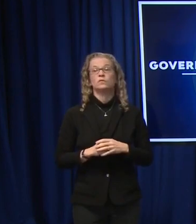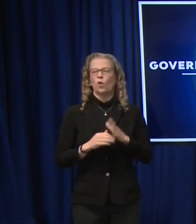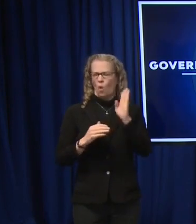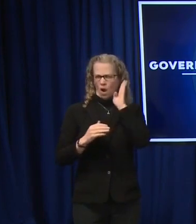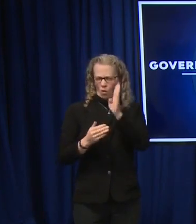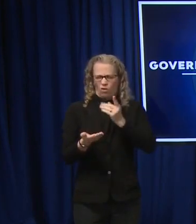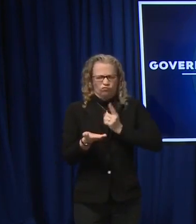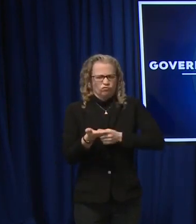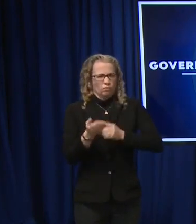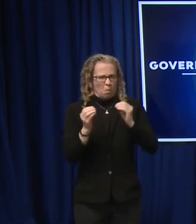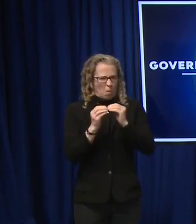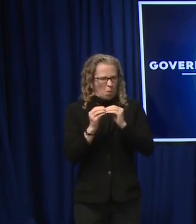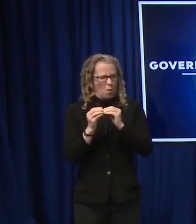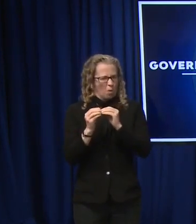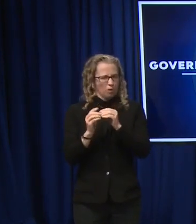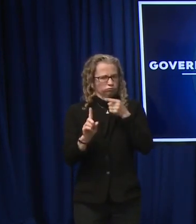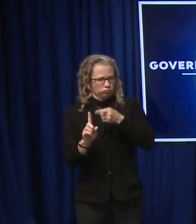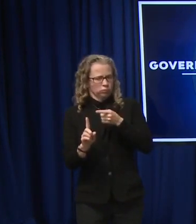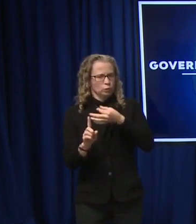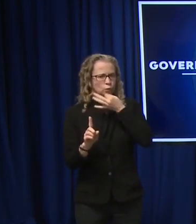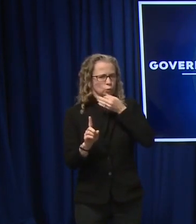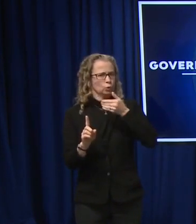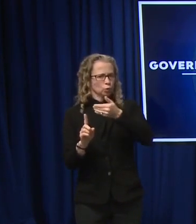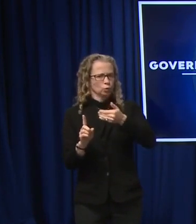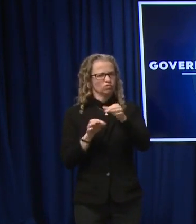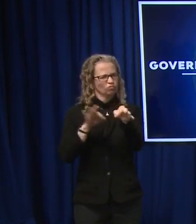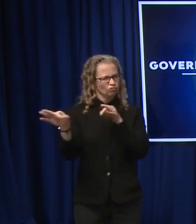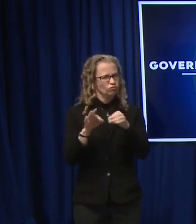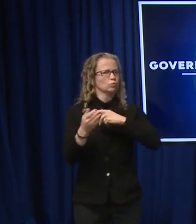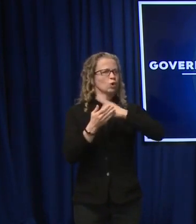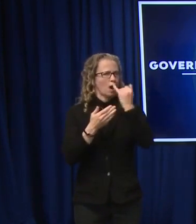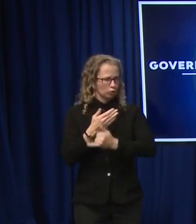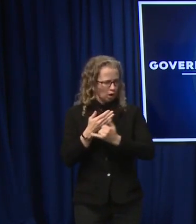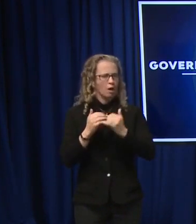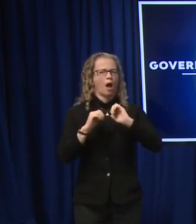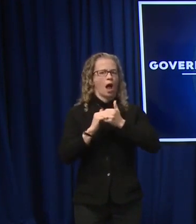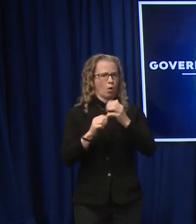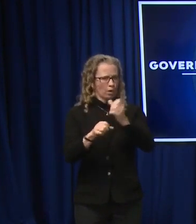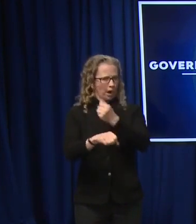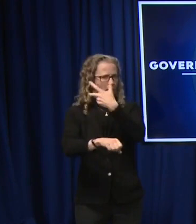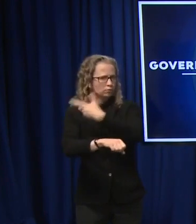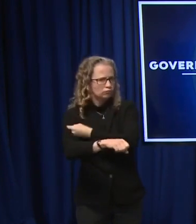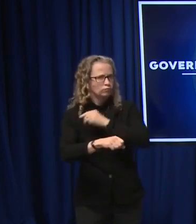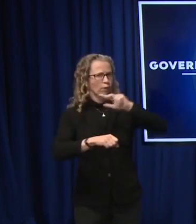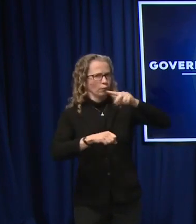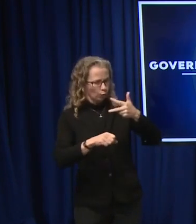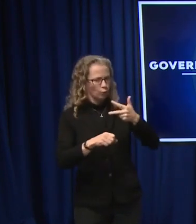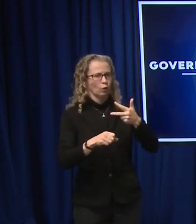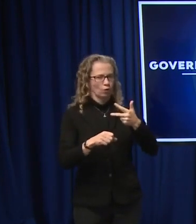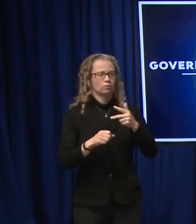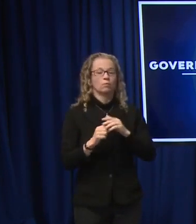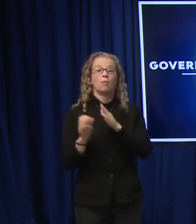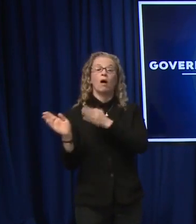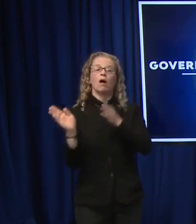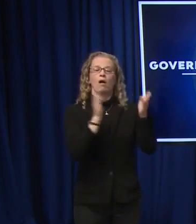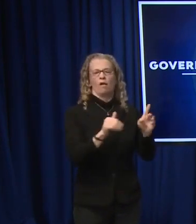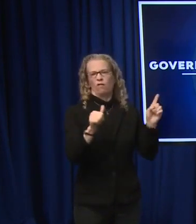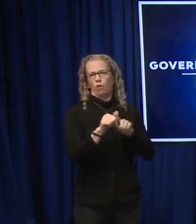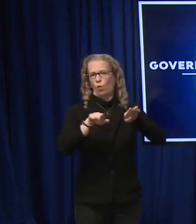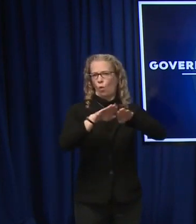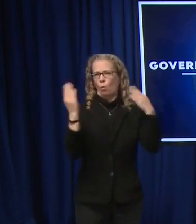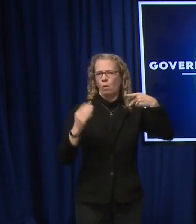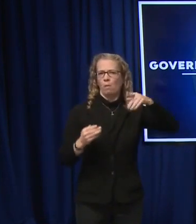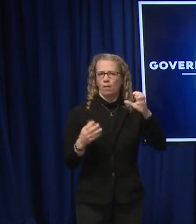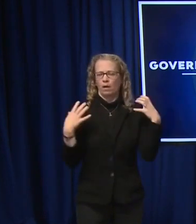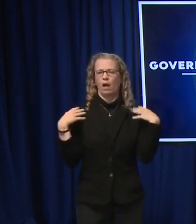to talk a little more about that kind of booster blitz and the opportunity to get your booster if you haven't already. But first, let's open it up with a public